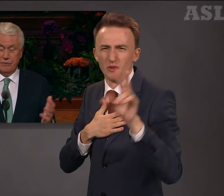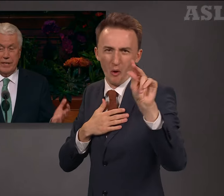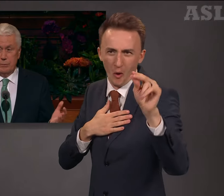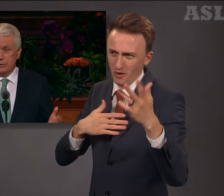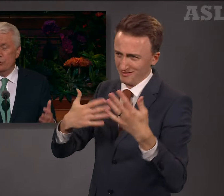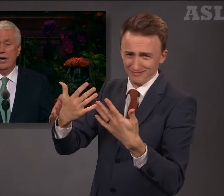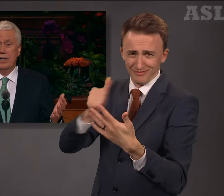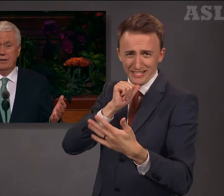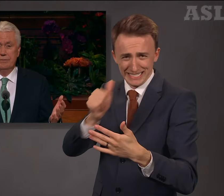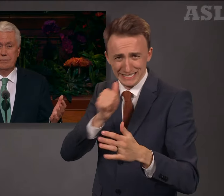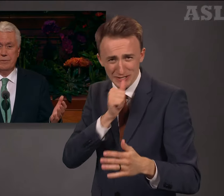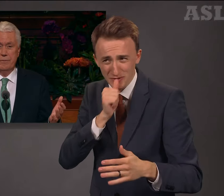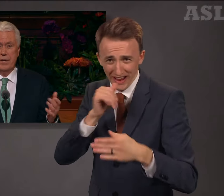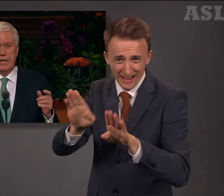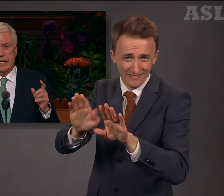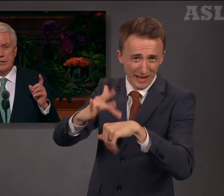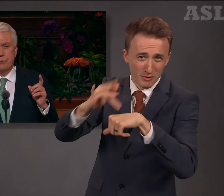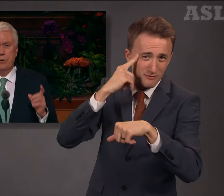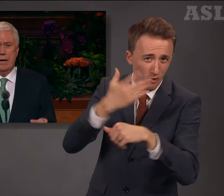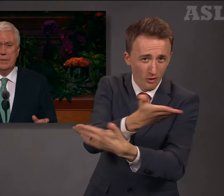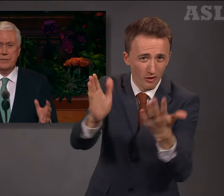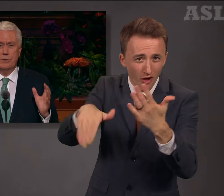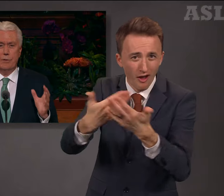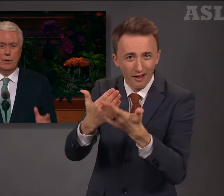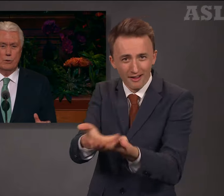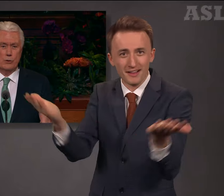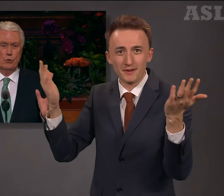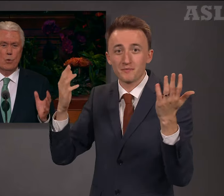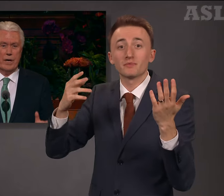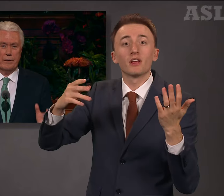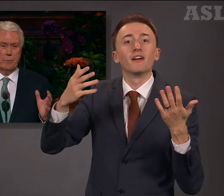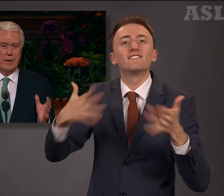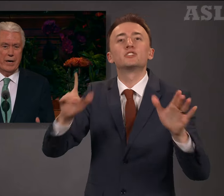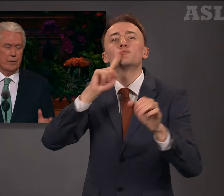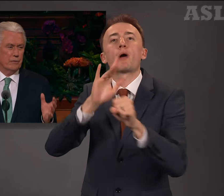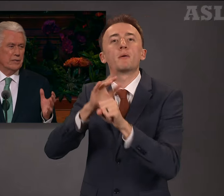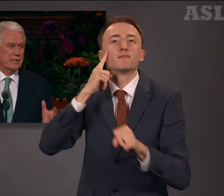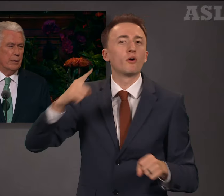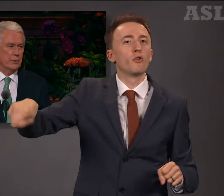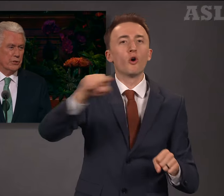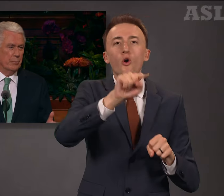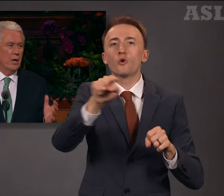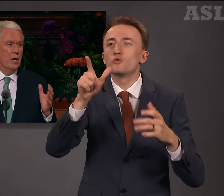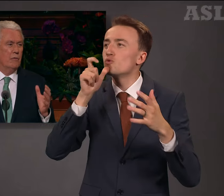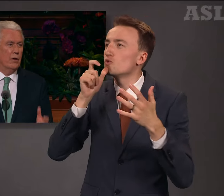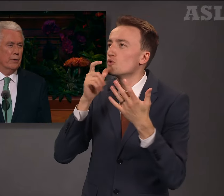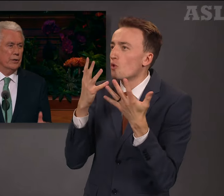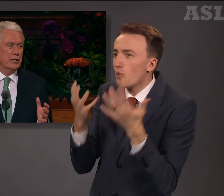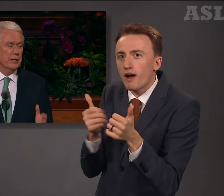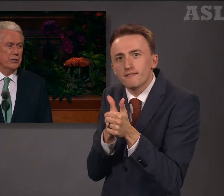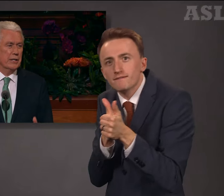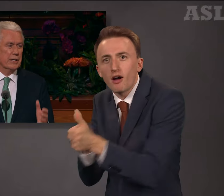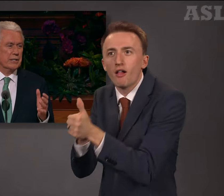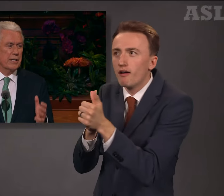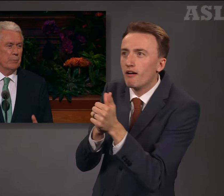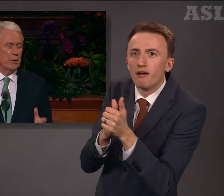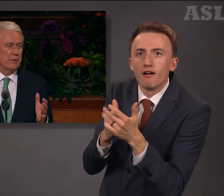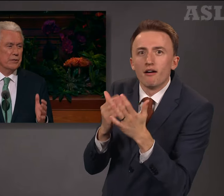available to all. It is promised to those who walk the path of discipleship, follow the teaching and example of the